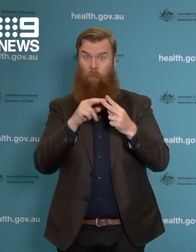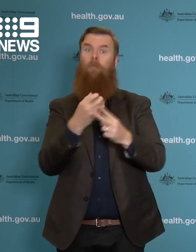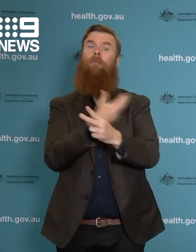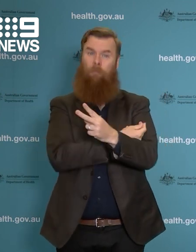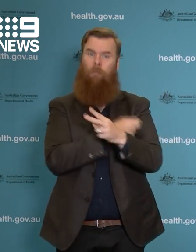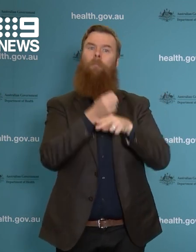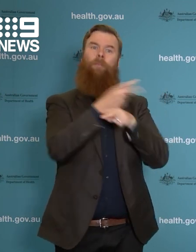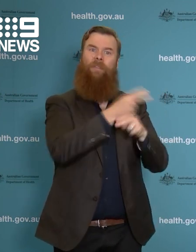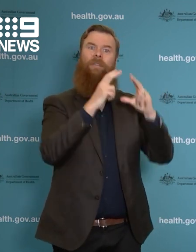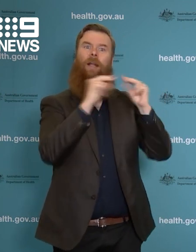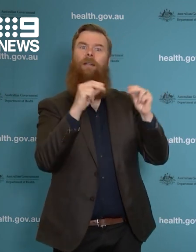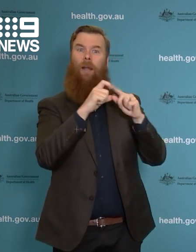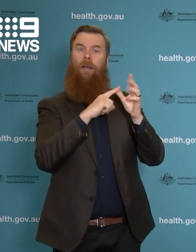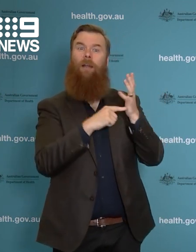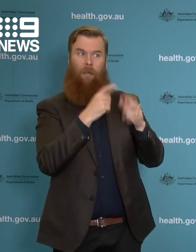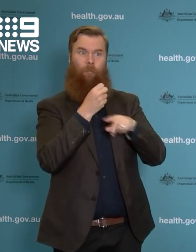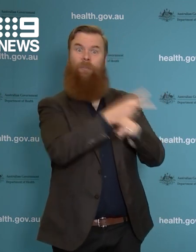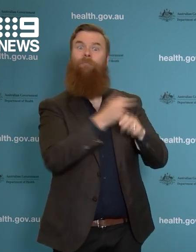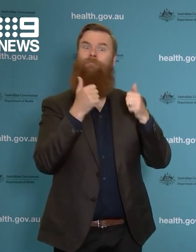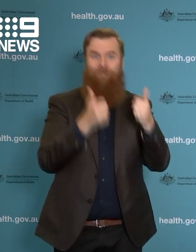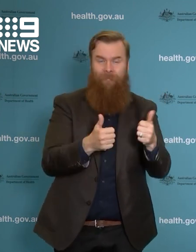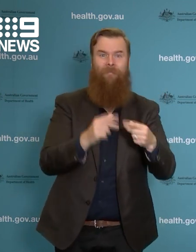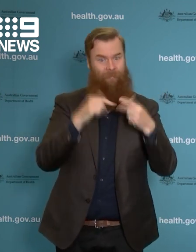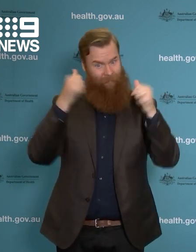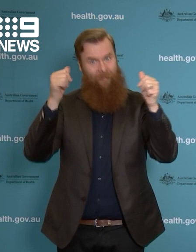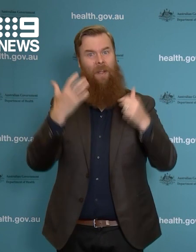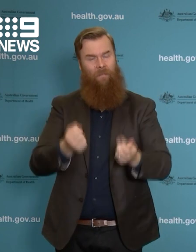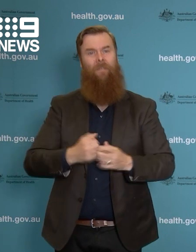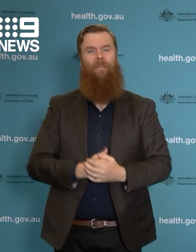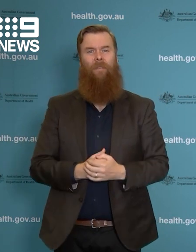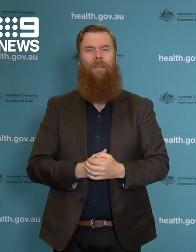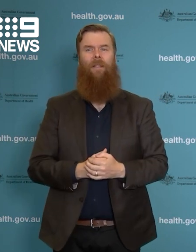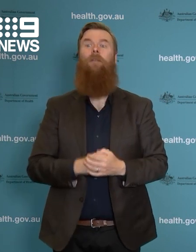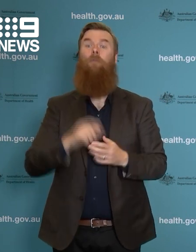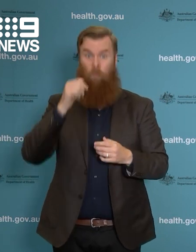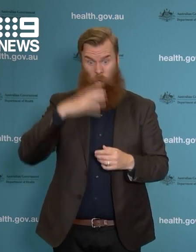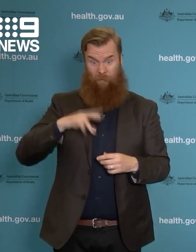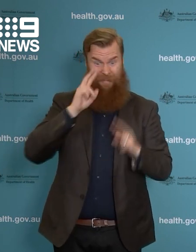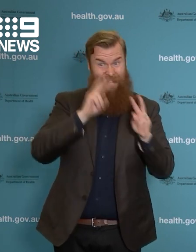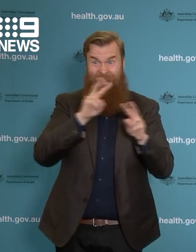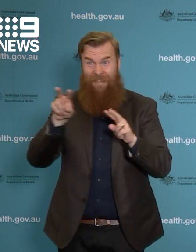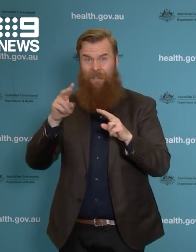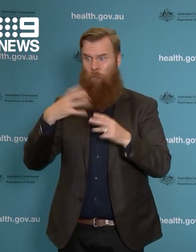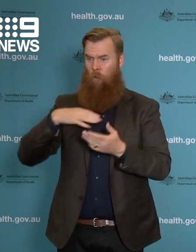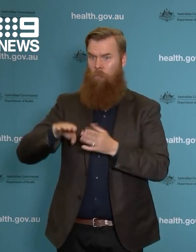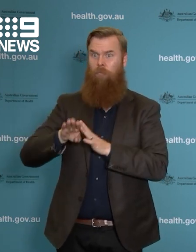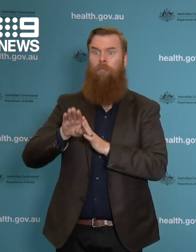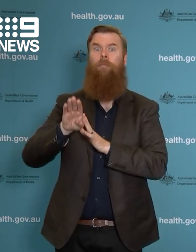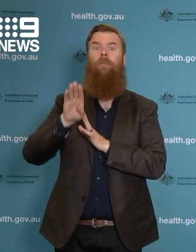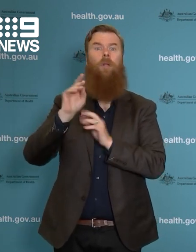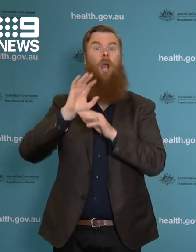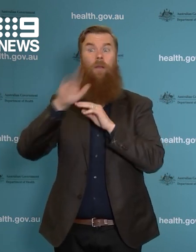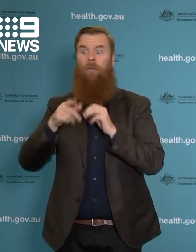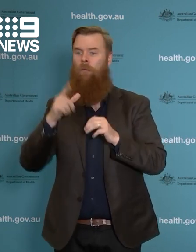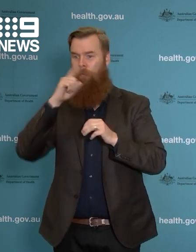we are seeing increases in cases, but not so much of an increase in hospitalisations or